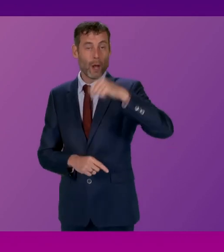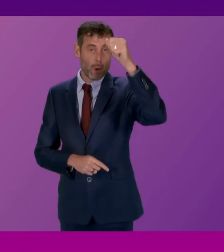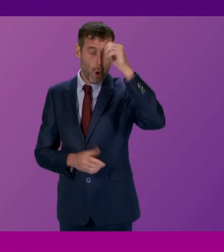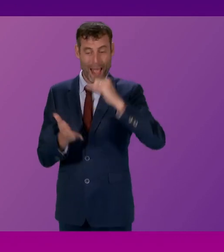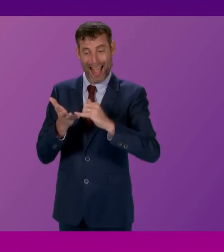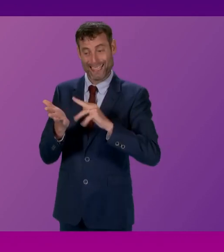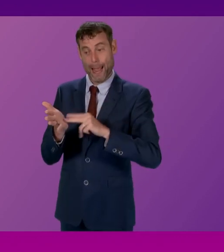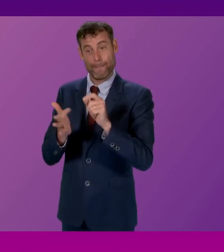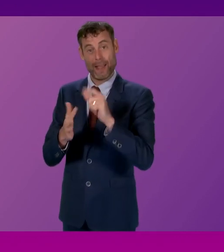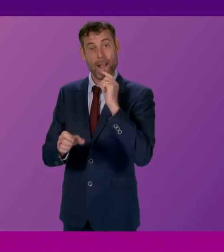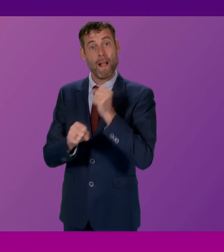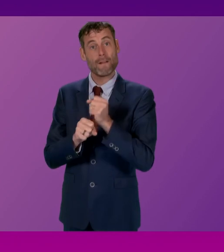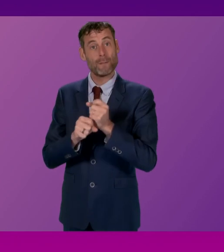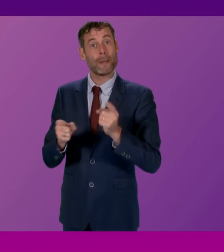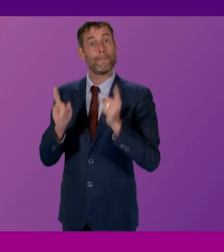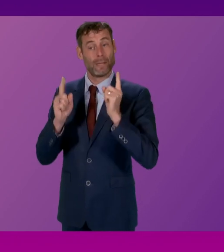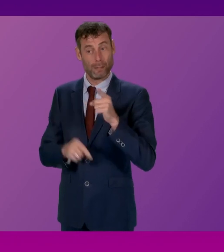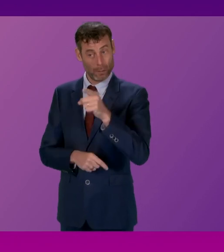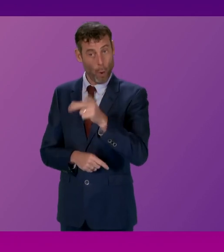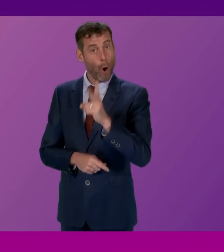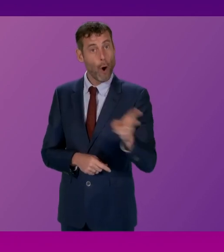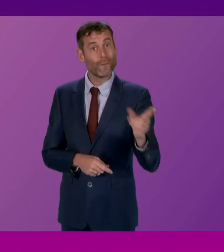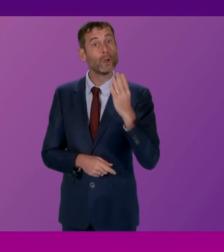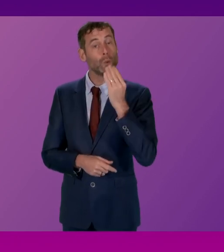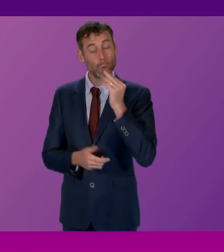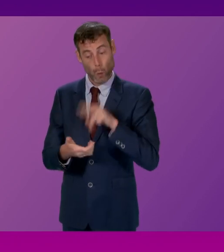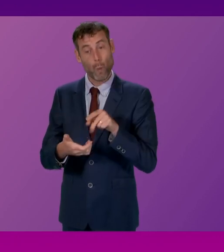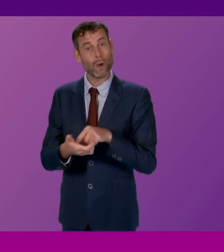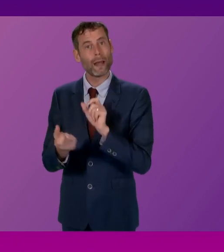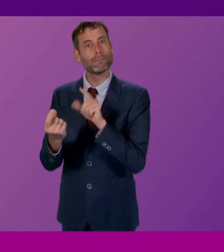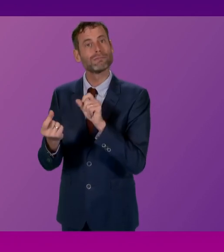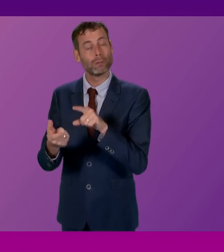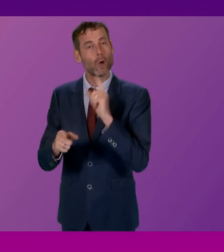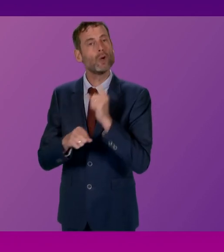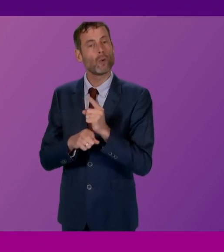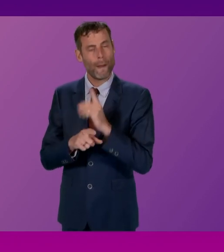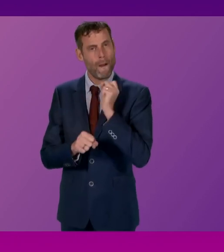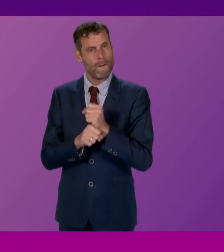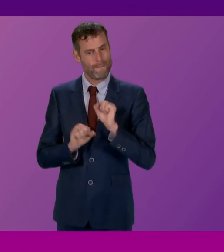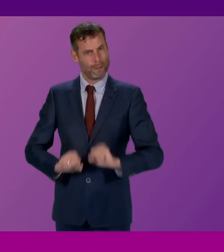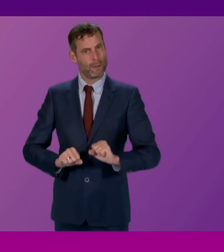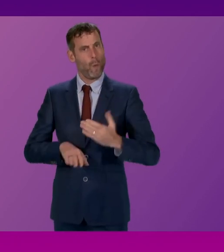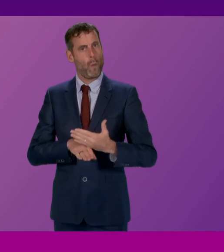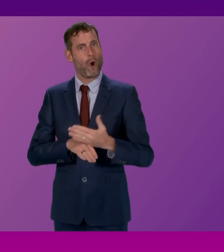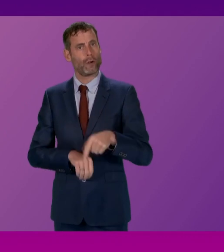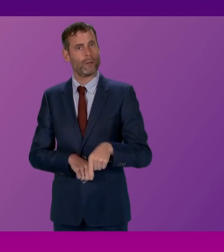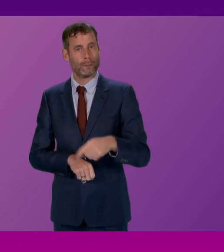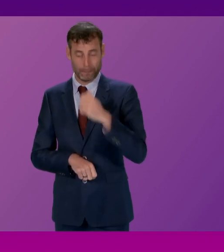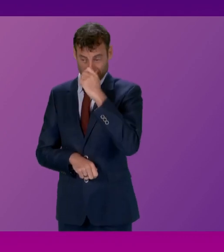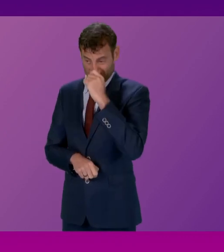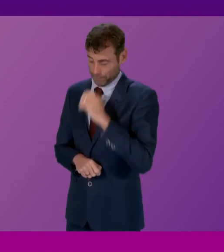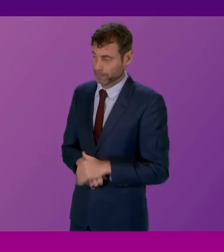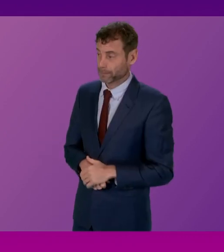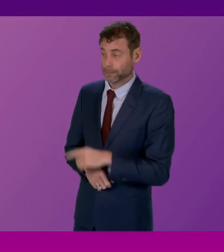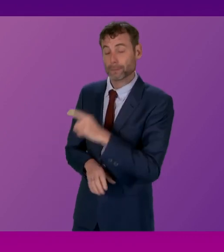ministers do routinely use WhatsApp to discuss government matters. At the end of last year, it was revealed that